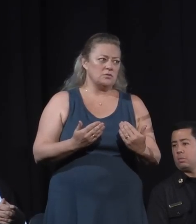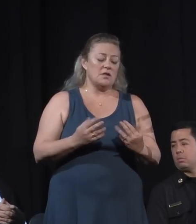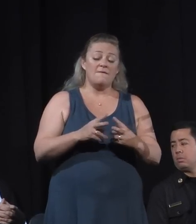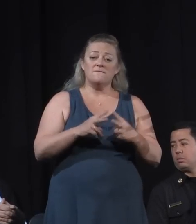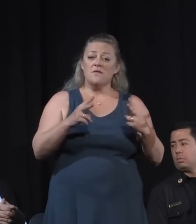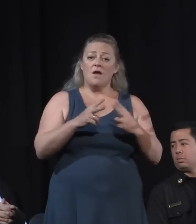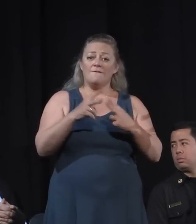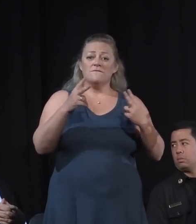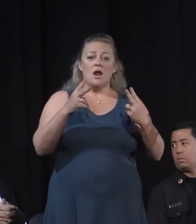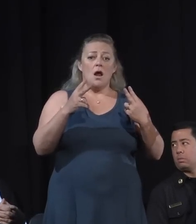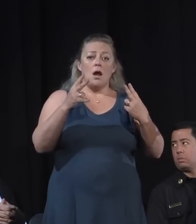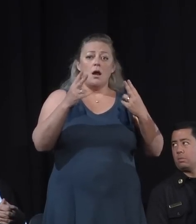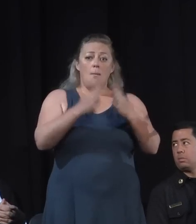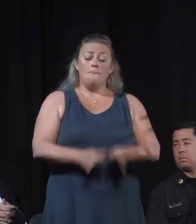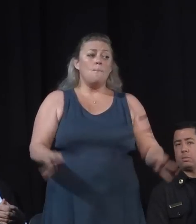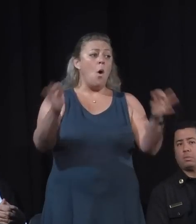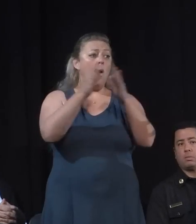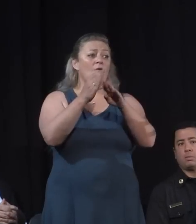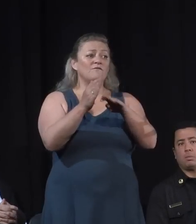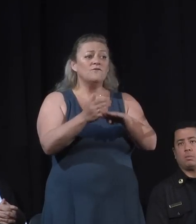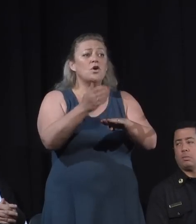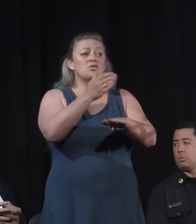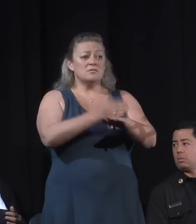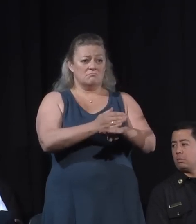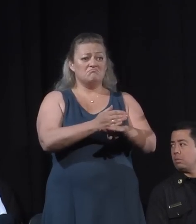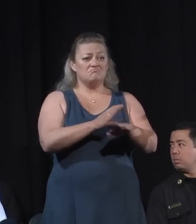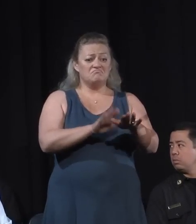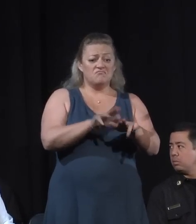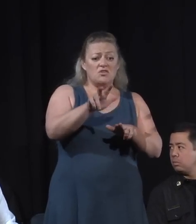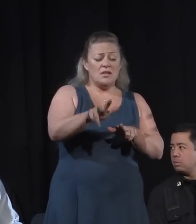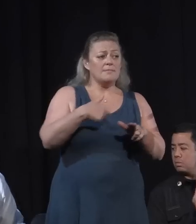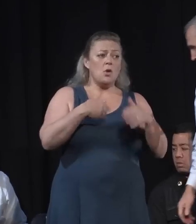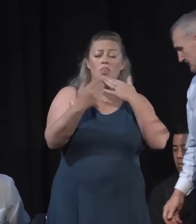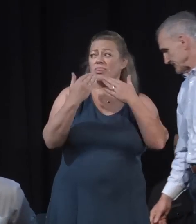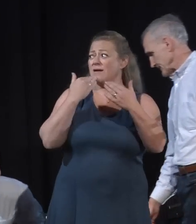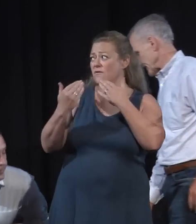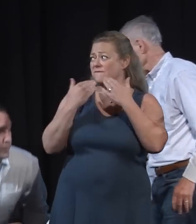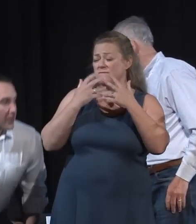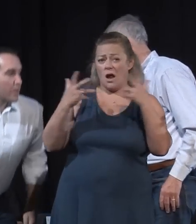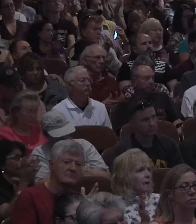between city and county, I think is remarkable. So thank you very much, the city representative.